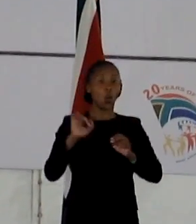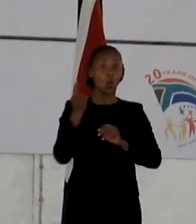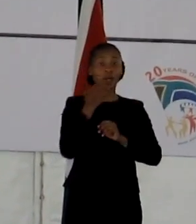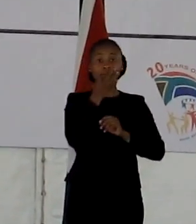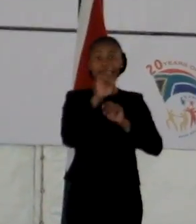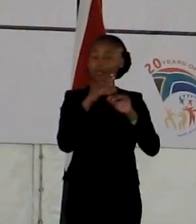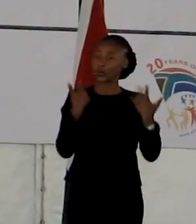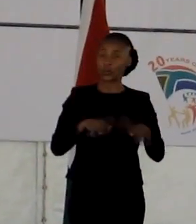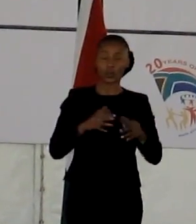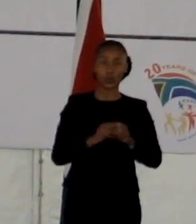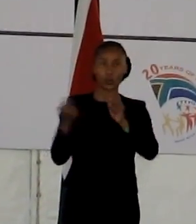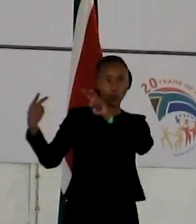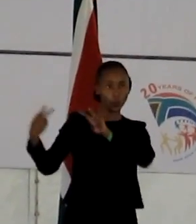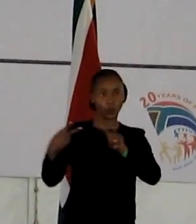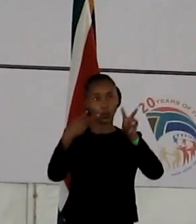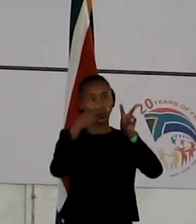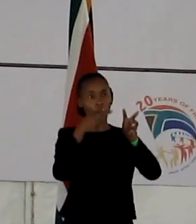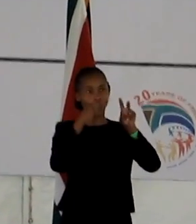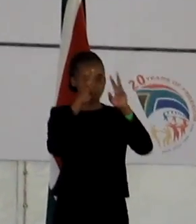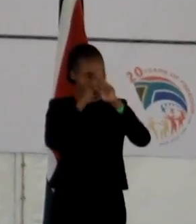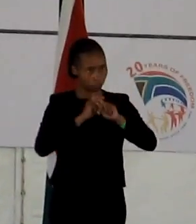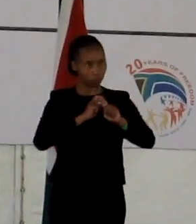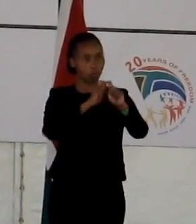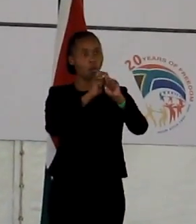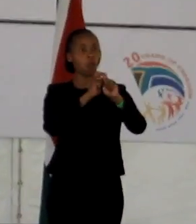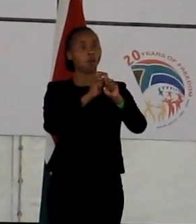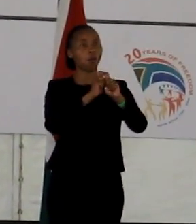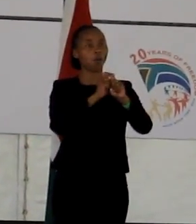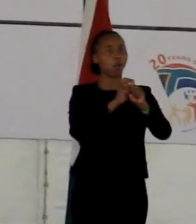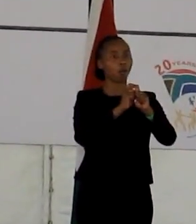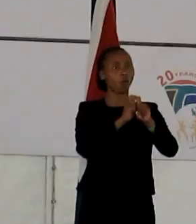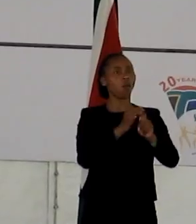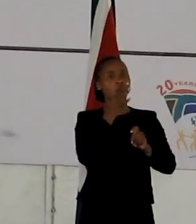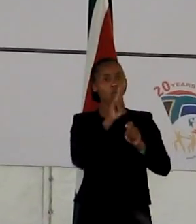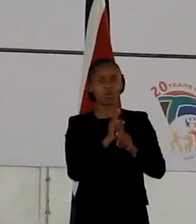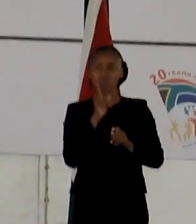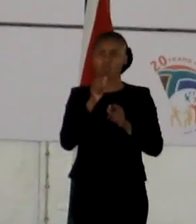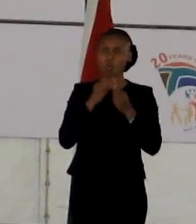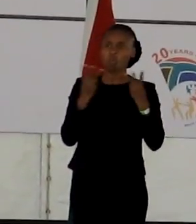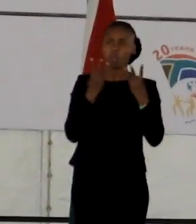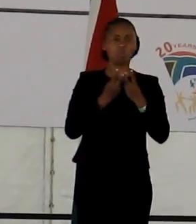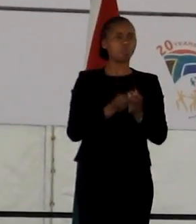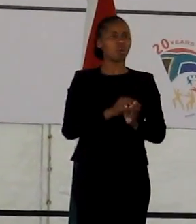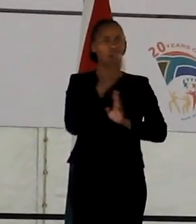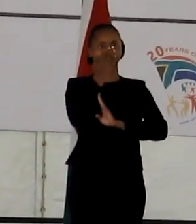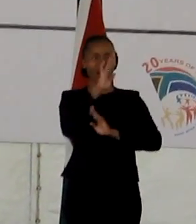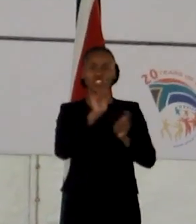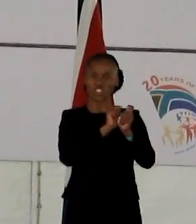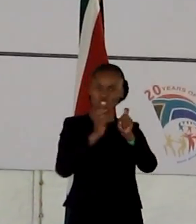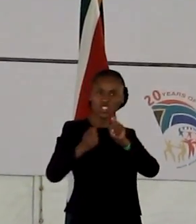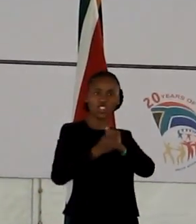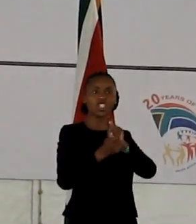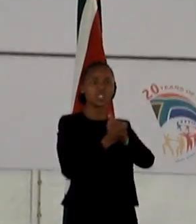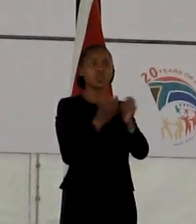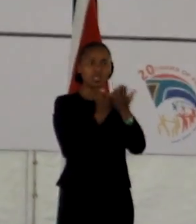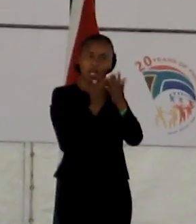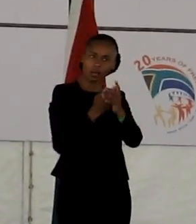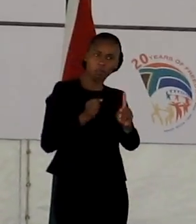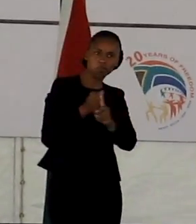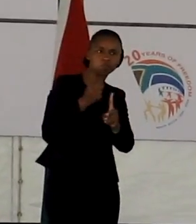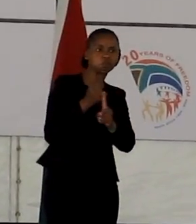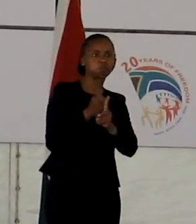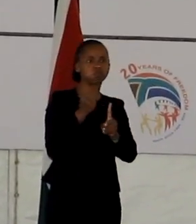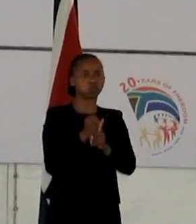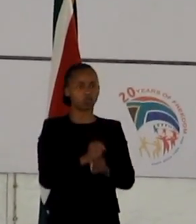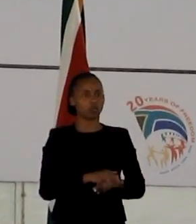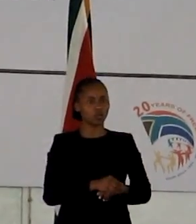of Reconciliation, one who has told us to love our enemies, to turn the other cheek, to go the extra mile, to take care